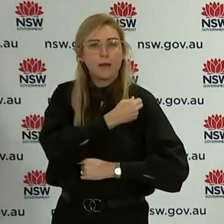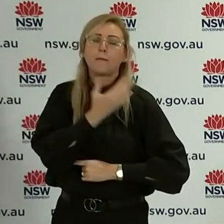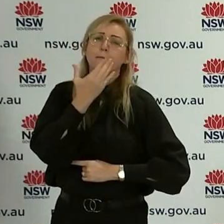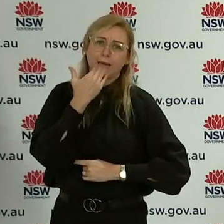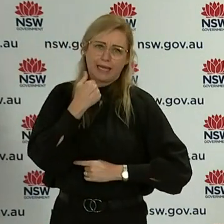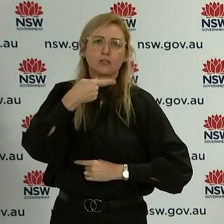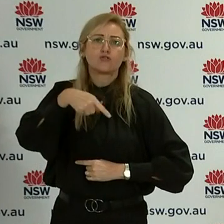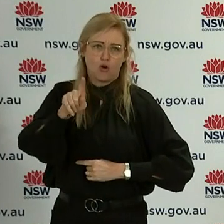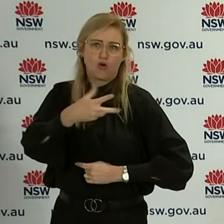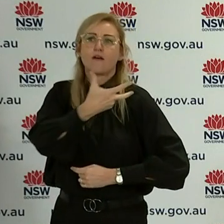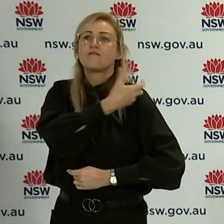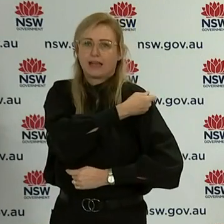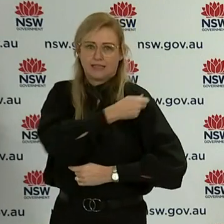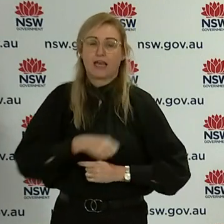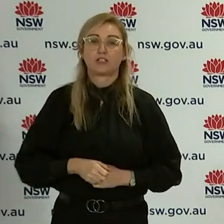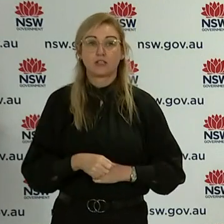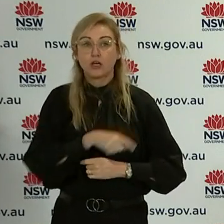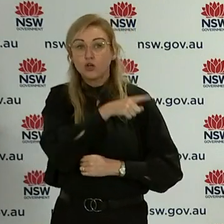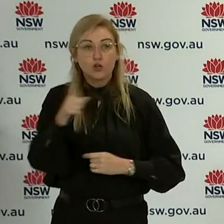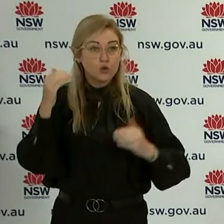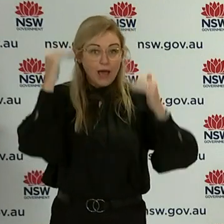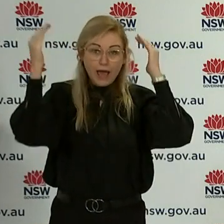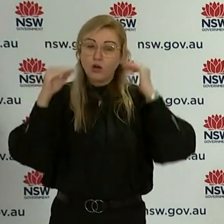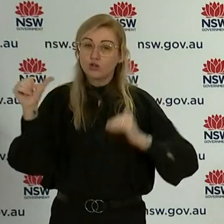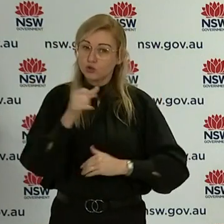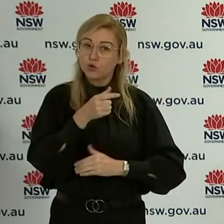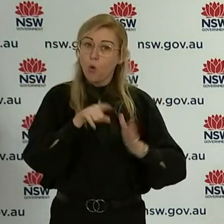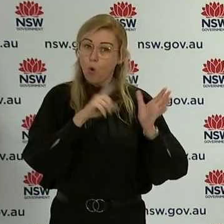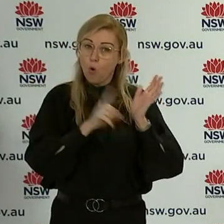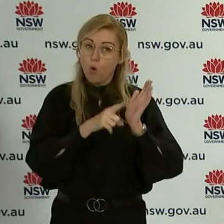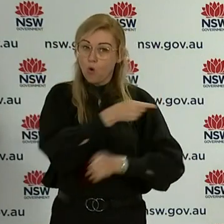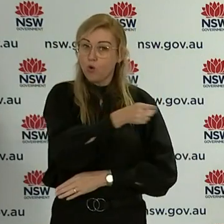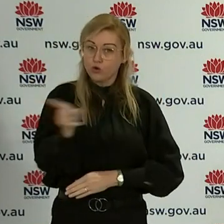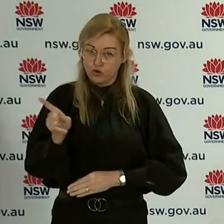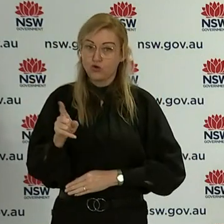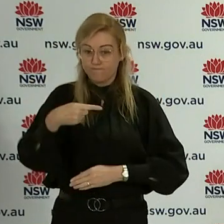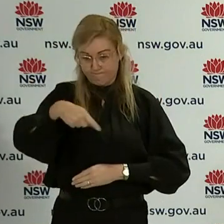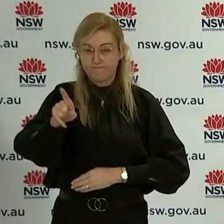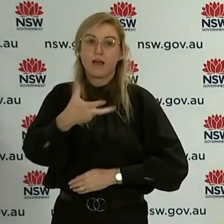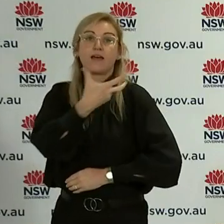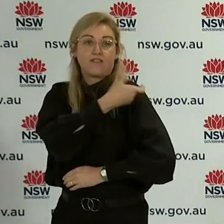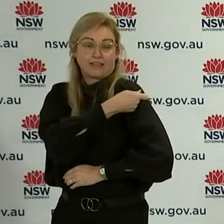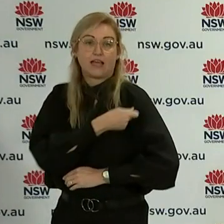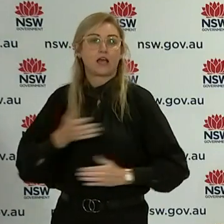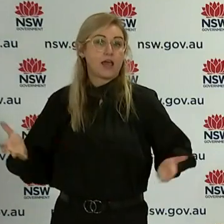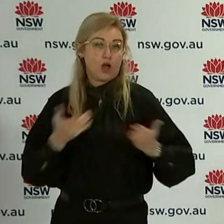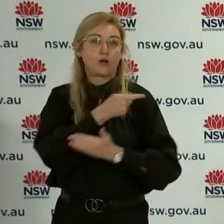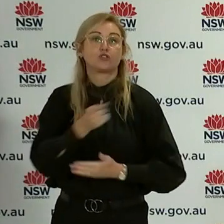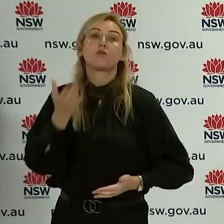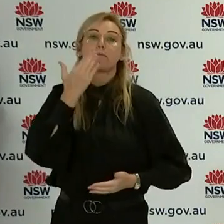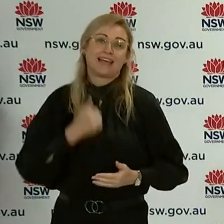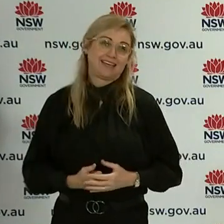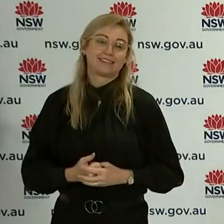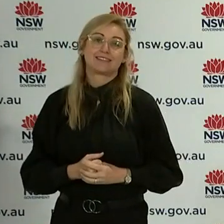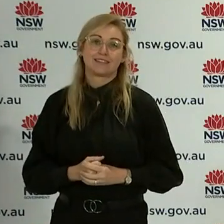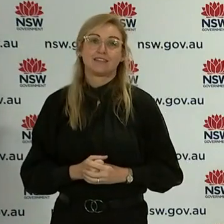and get vaccinated. Every adult should be coming forward and getting vaccinated, and we urge everybody to please do that. As